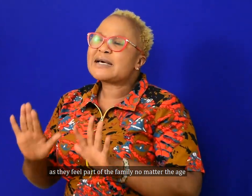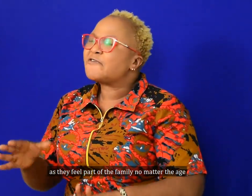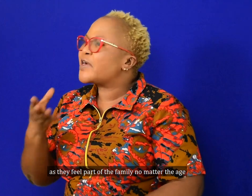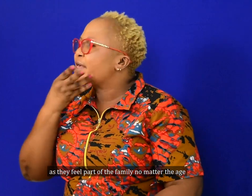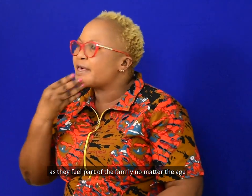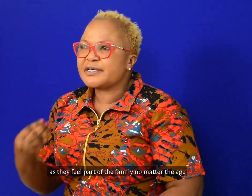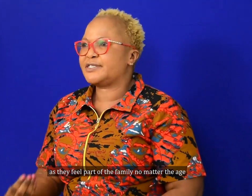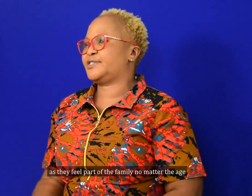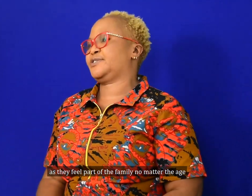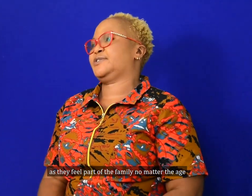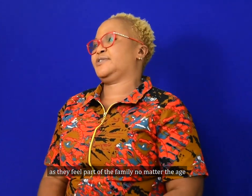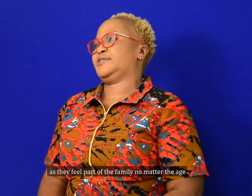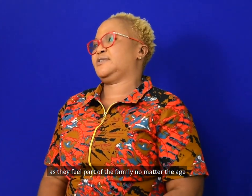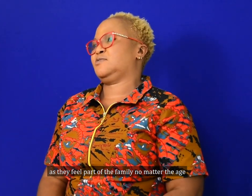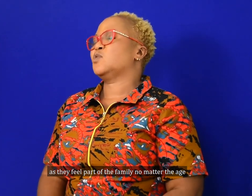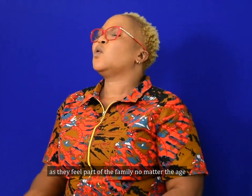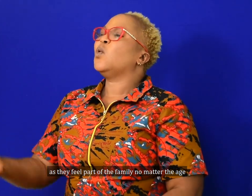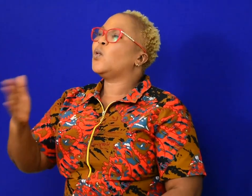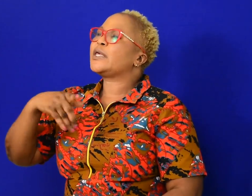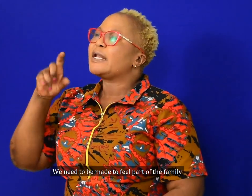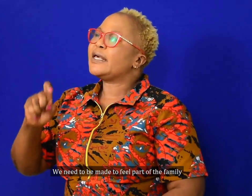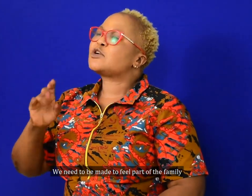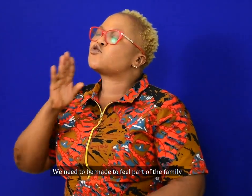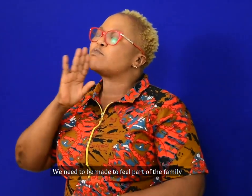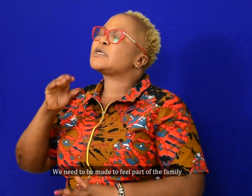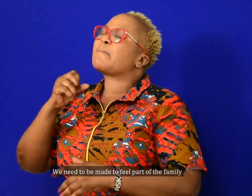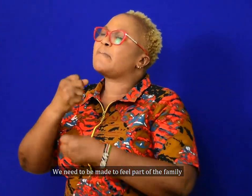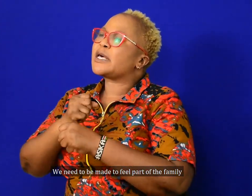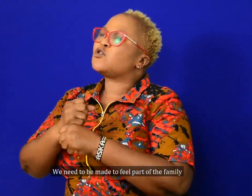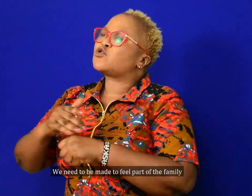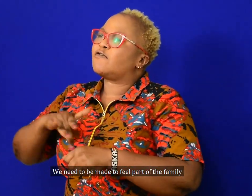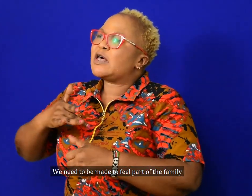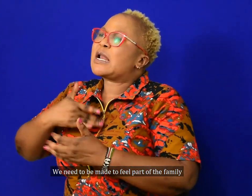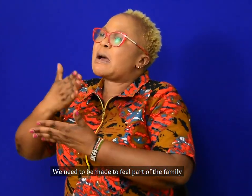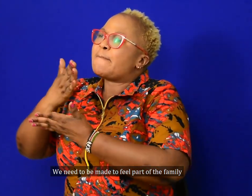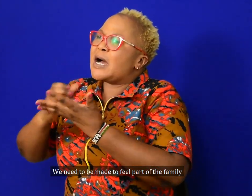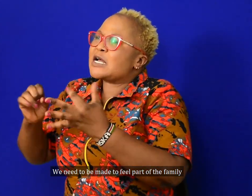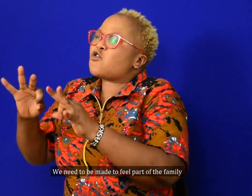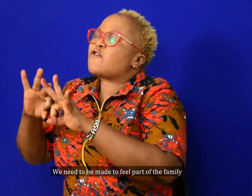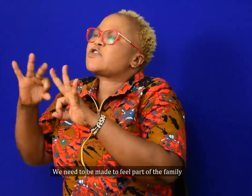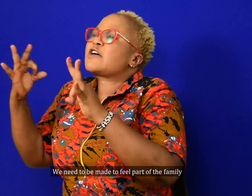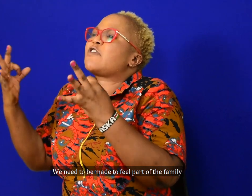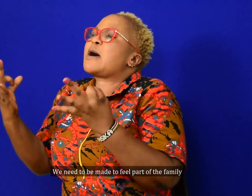No matter the age, we need to be made to feel part of the family.